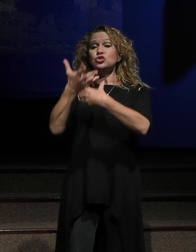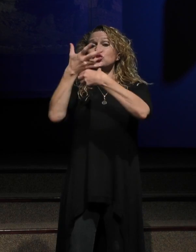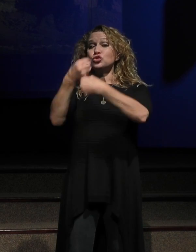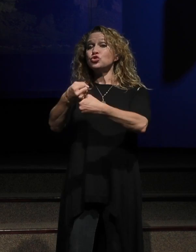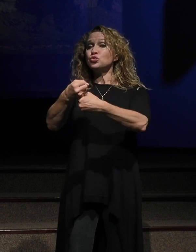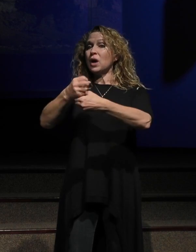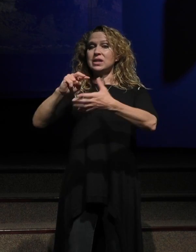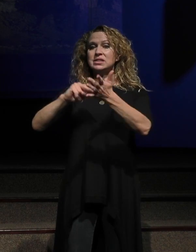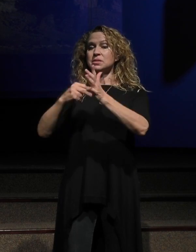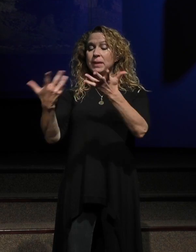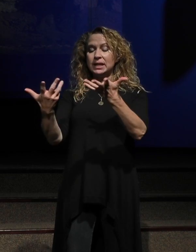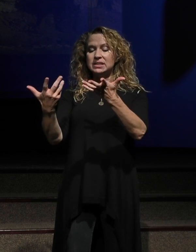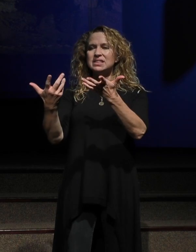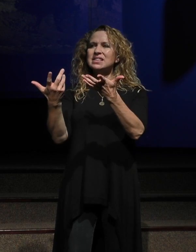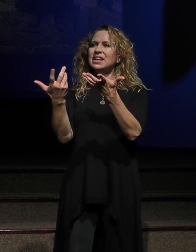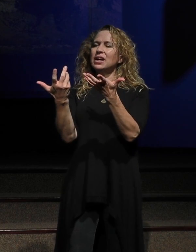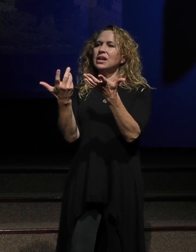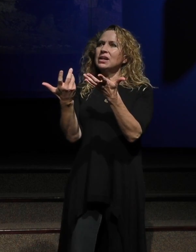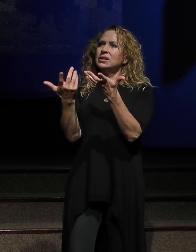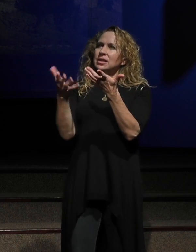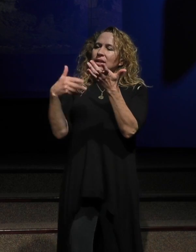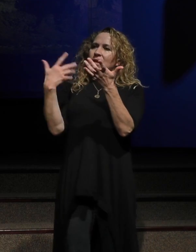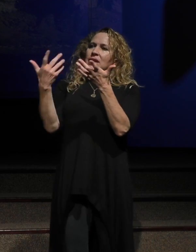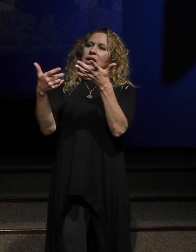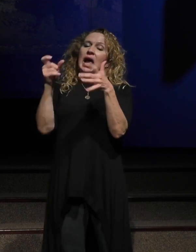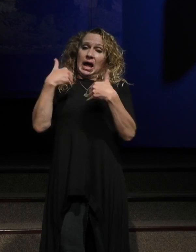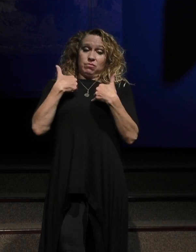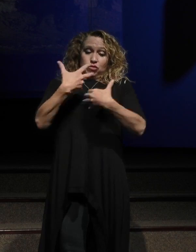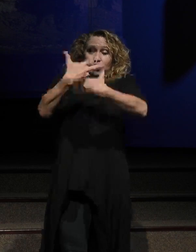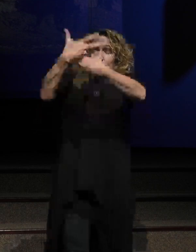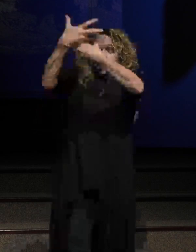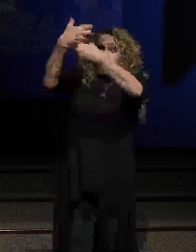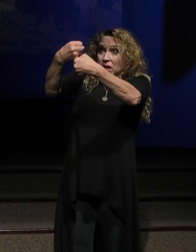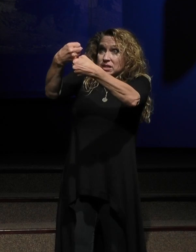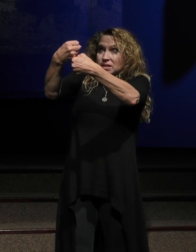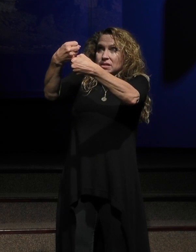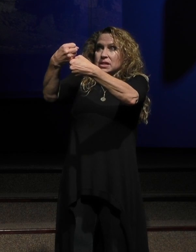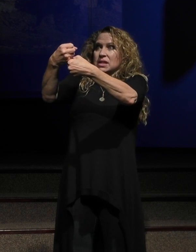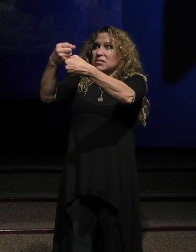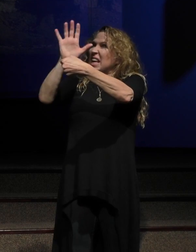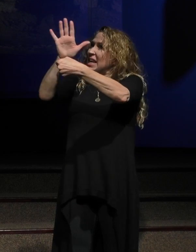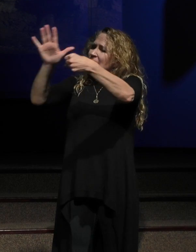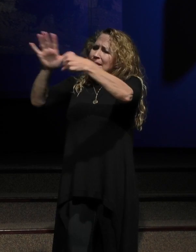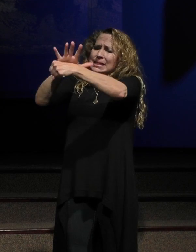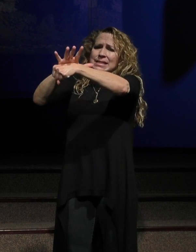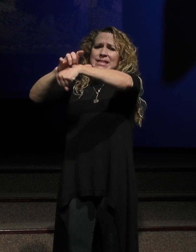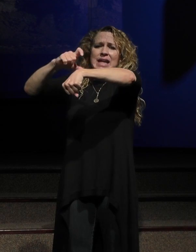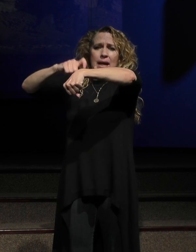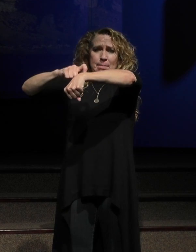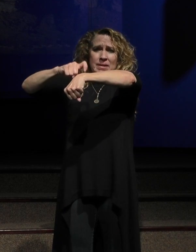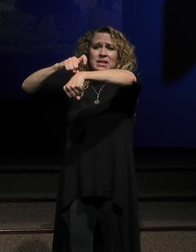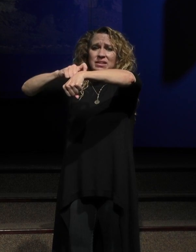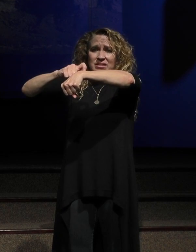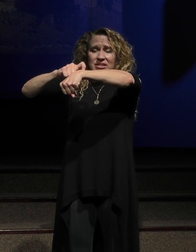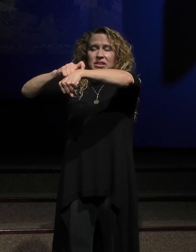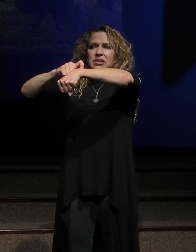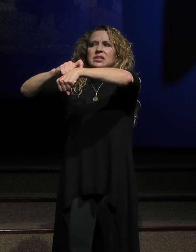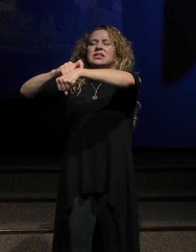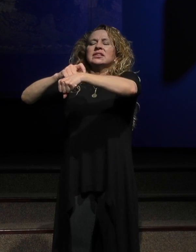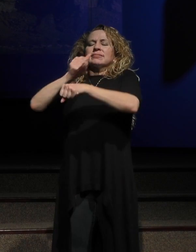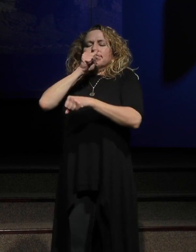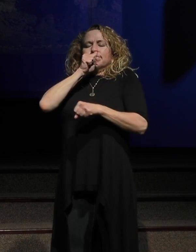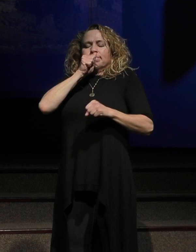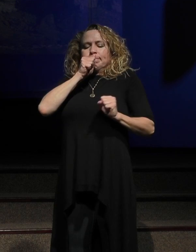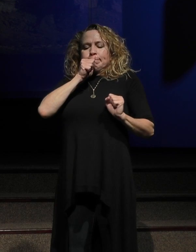there's trust. And then right alongside of it is trusting God's timing as well. To walk with